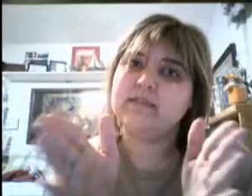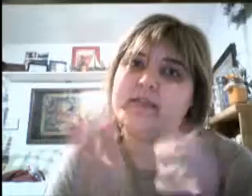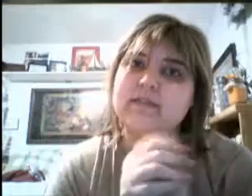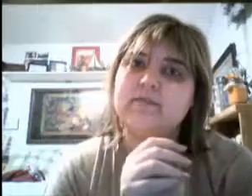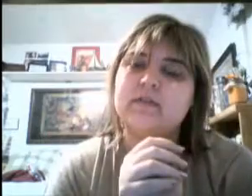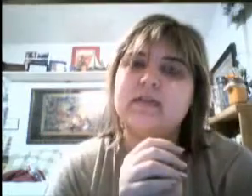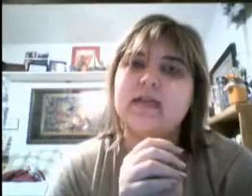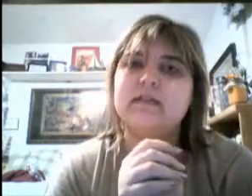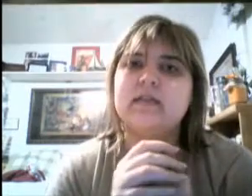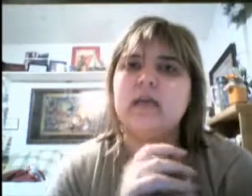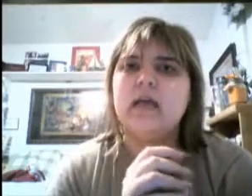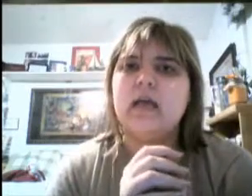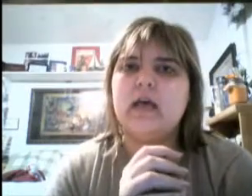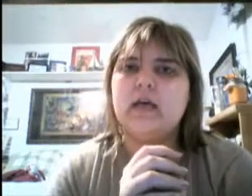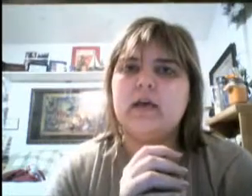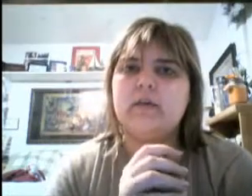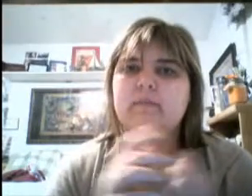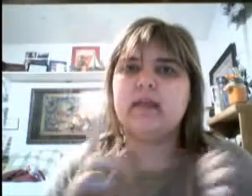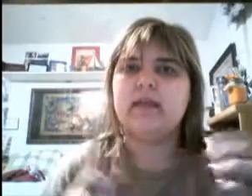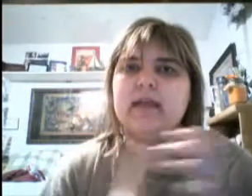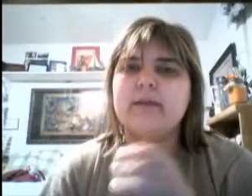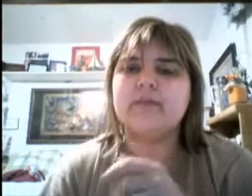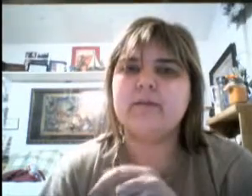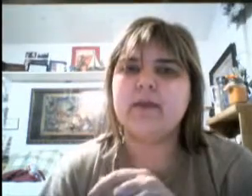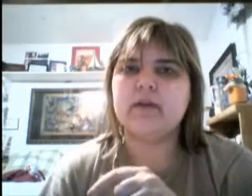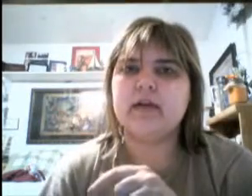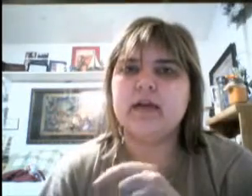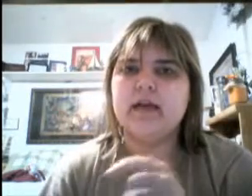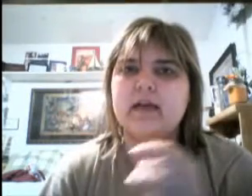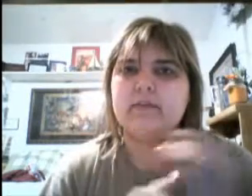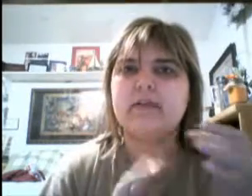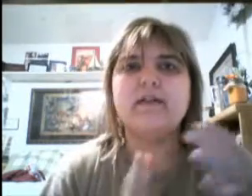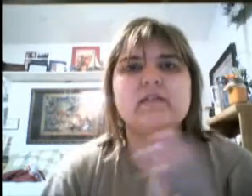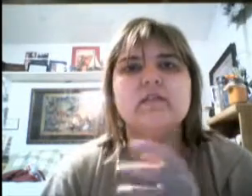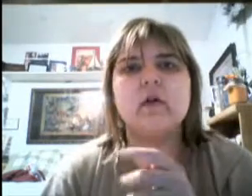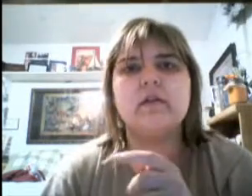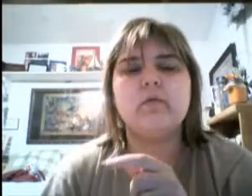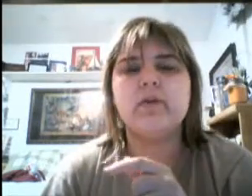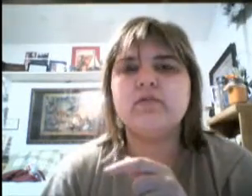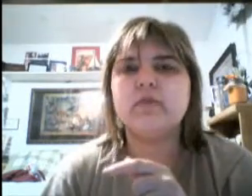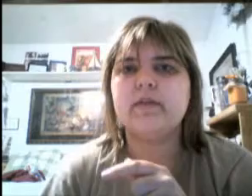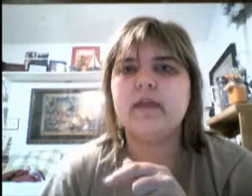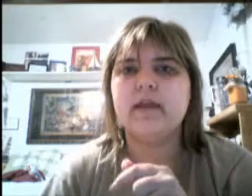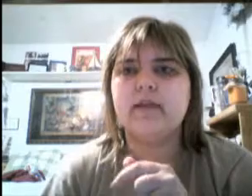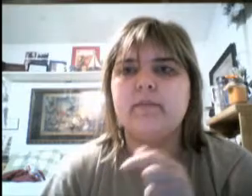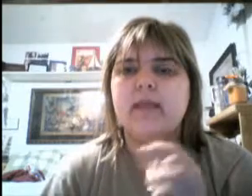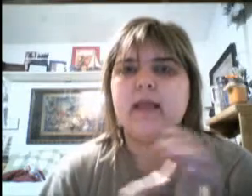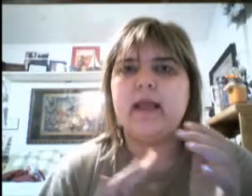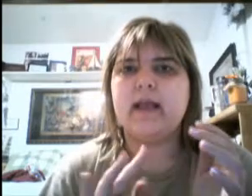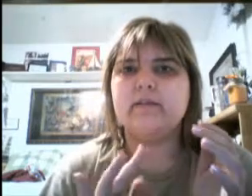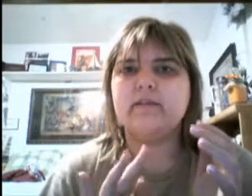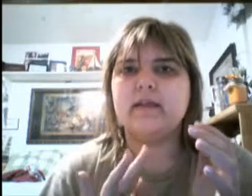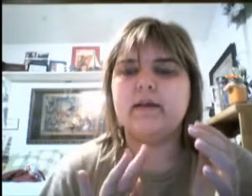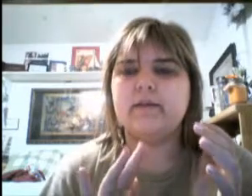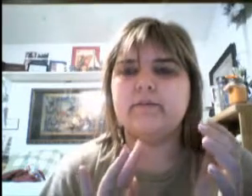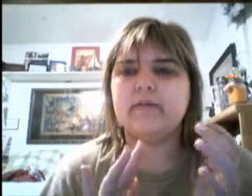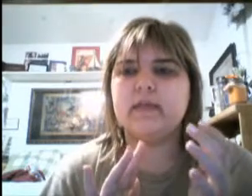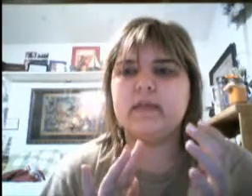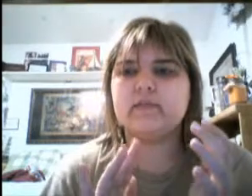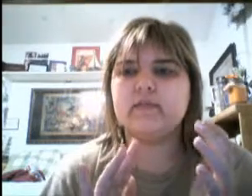and take different sides. Um, Captain America, I believe, has Scarlet Witch with him. And, um, he also